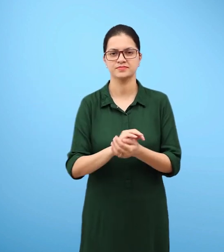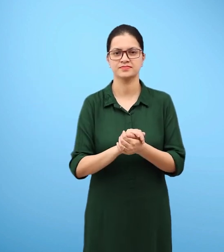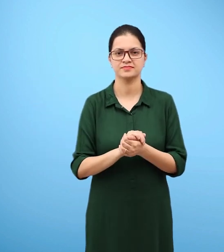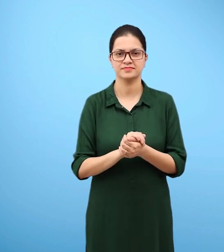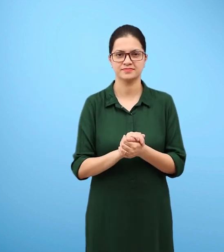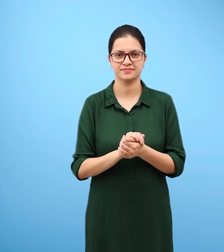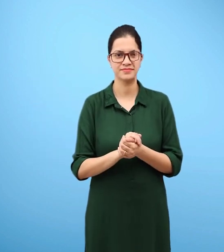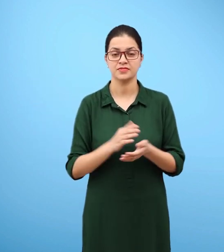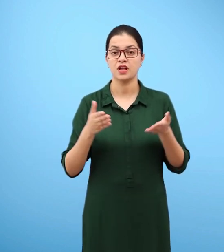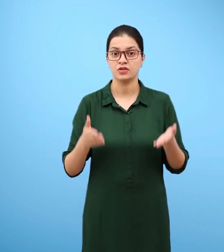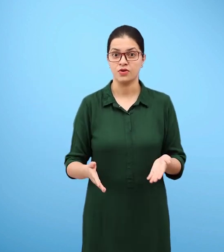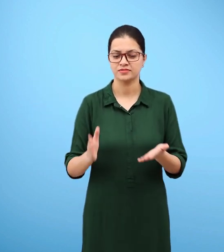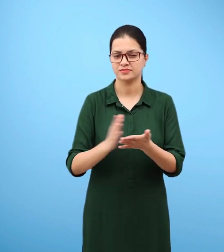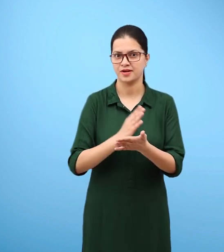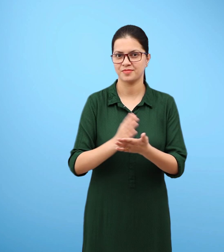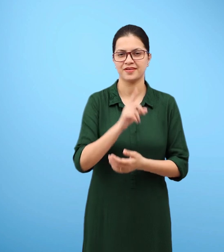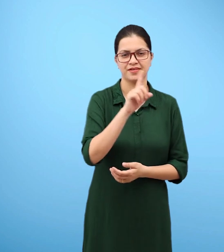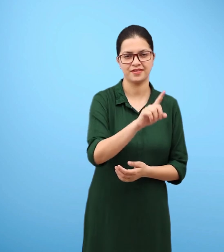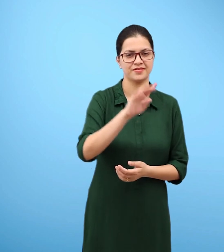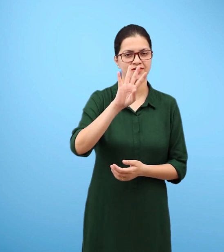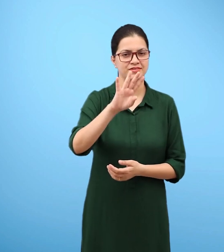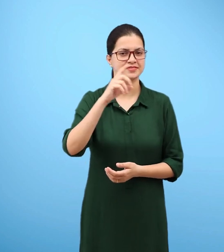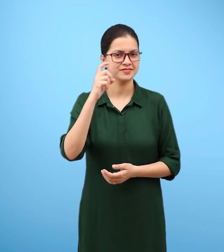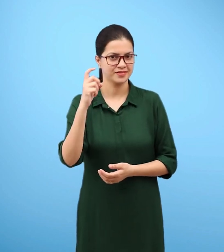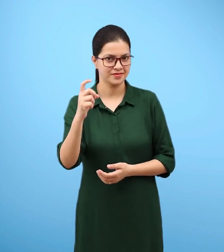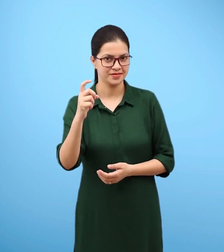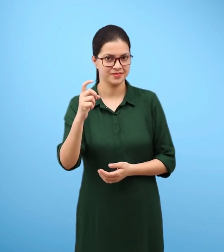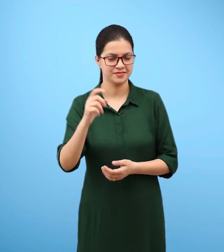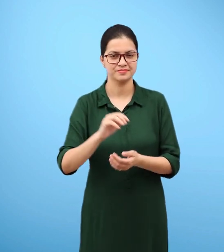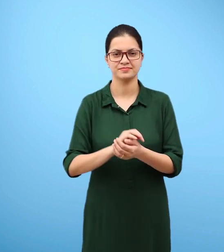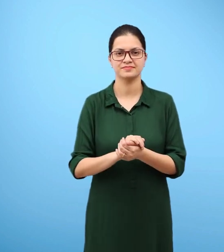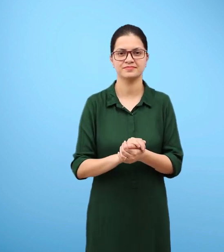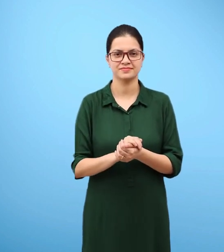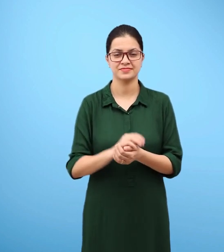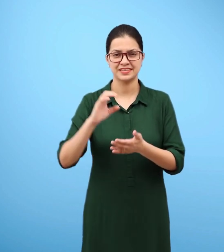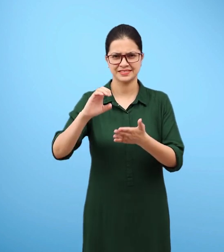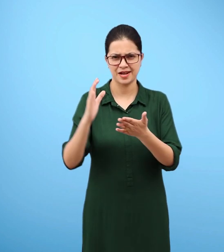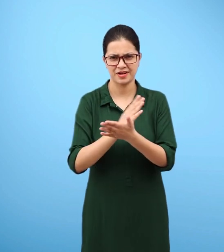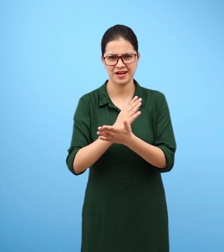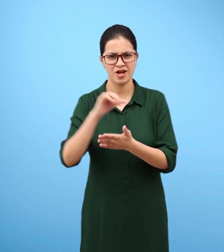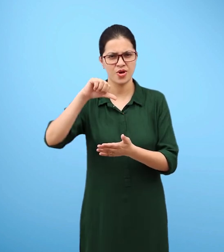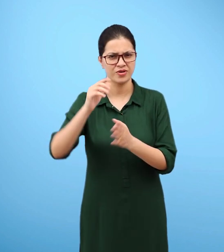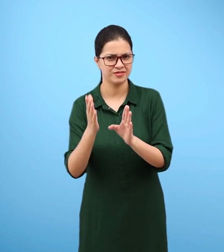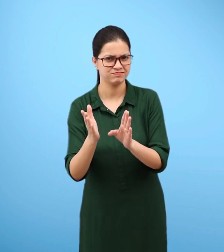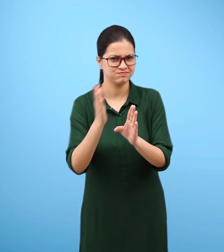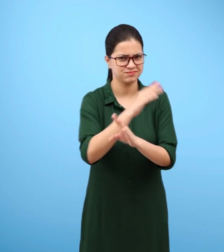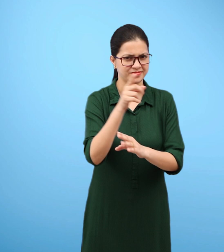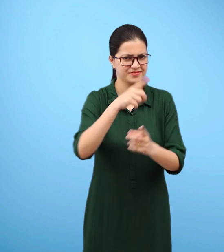Page 147 We have learnt in Chapter 9